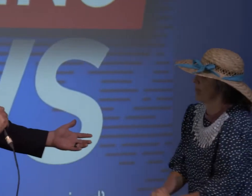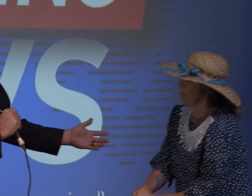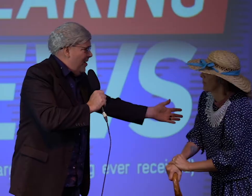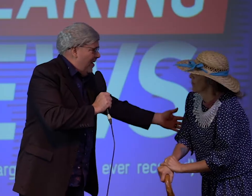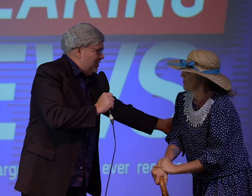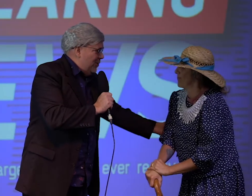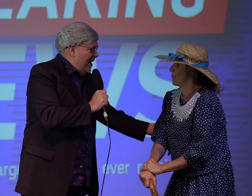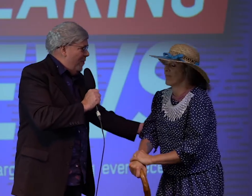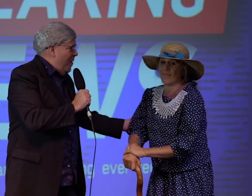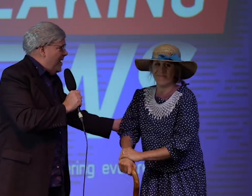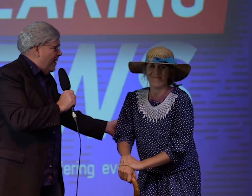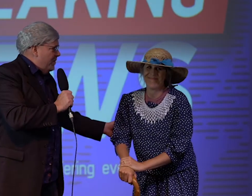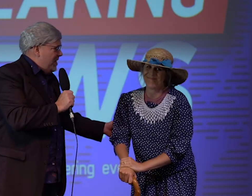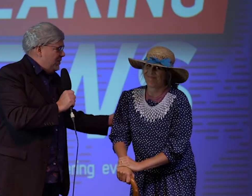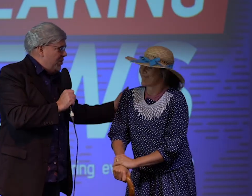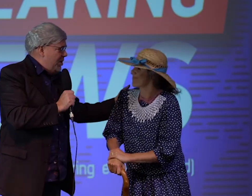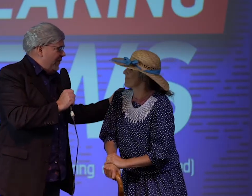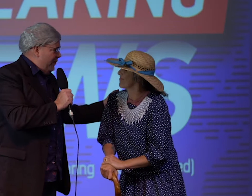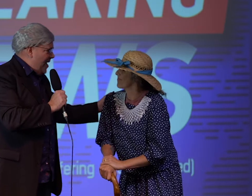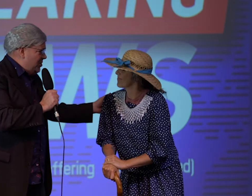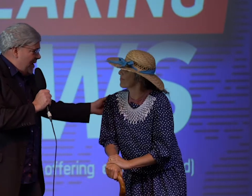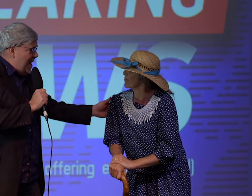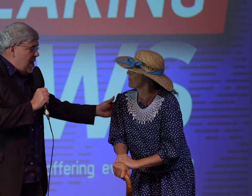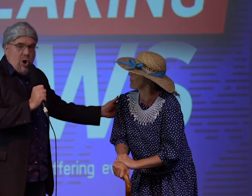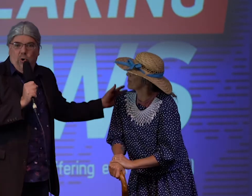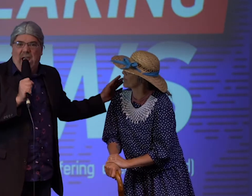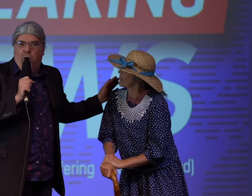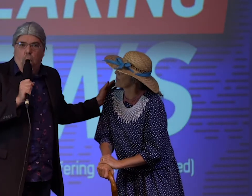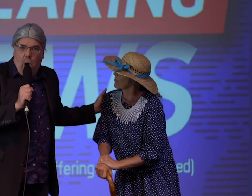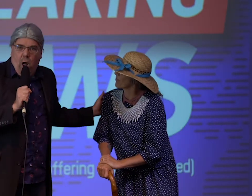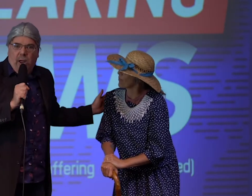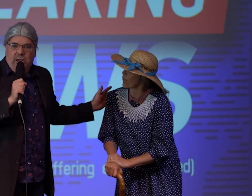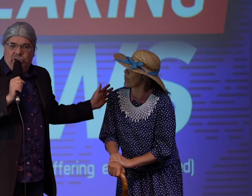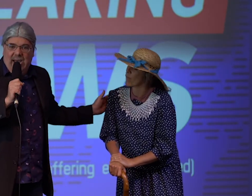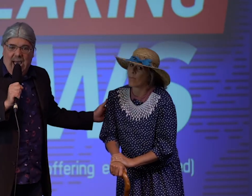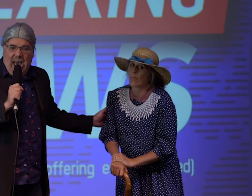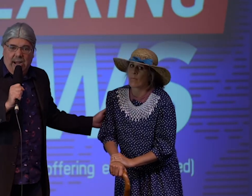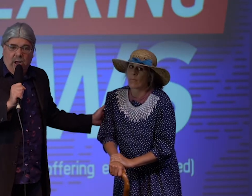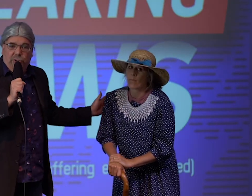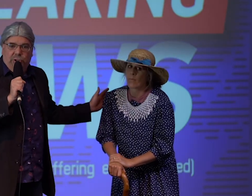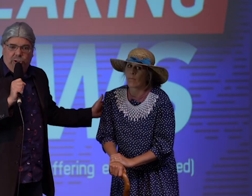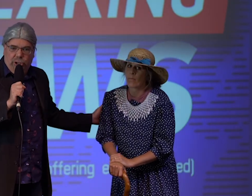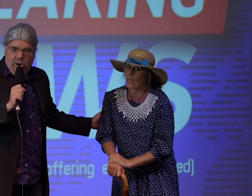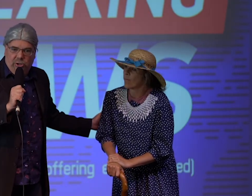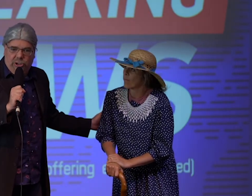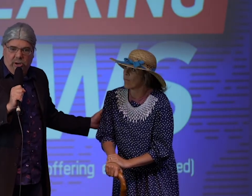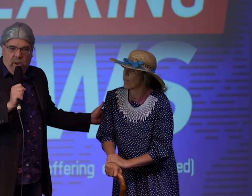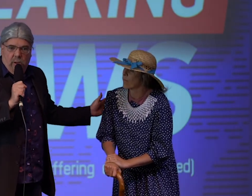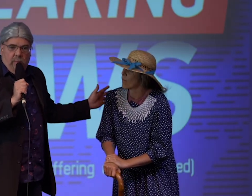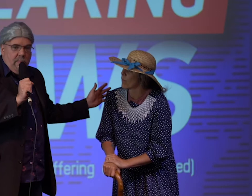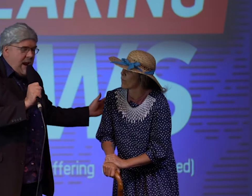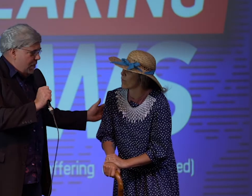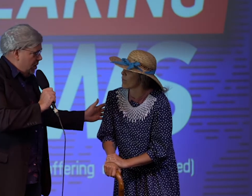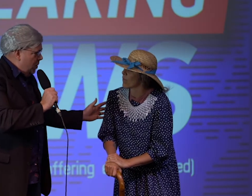dear sweet woman this beautiful fragile lady who gave all she had to the church